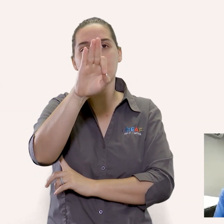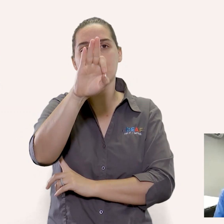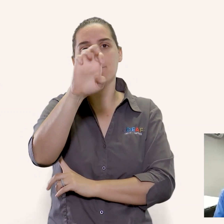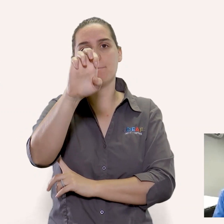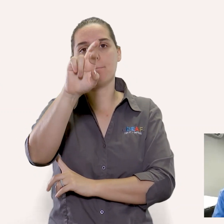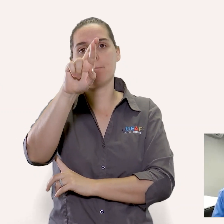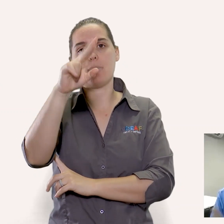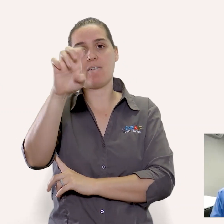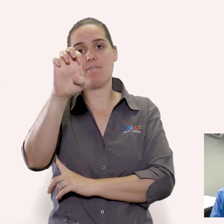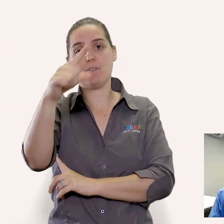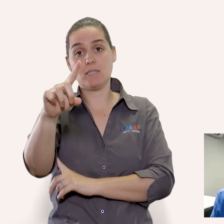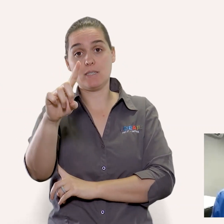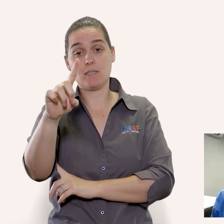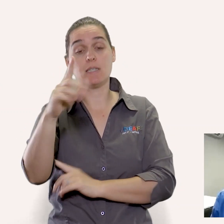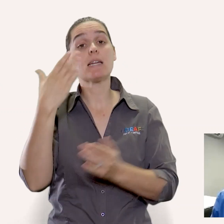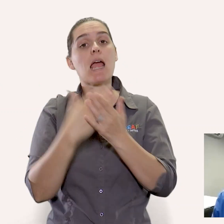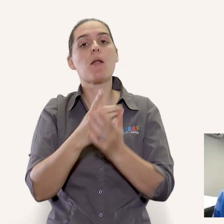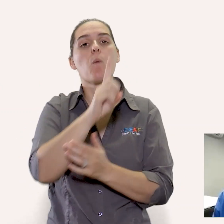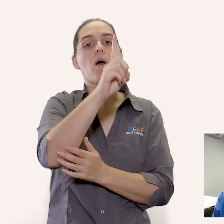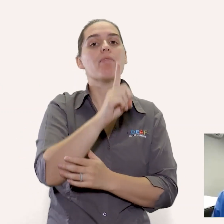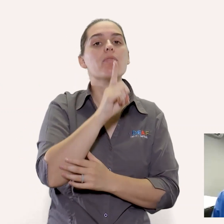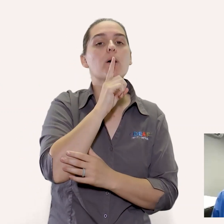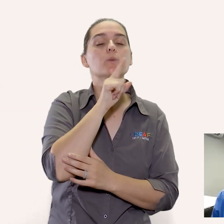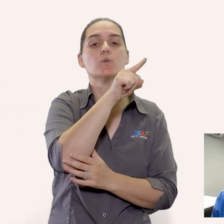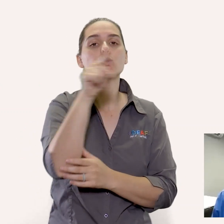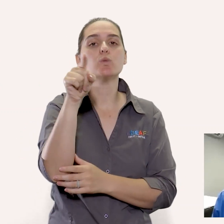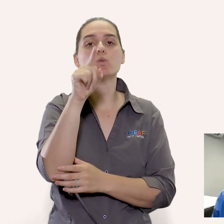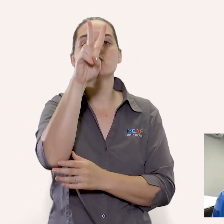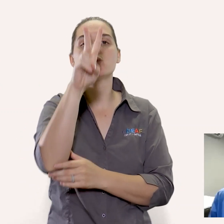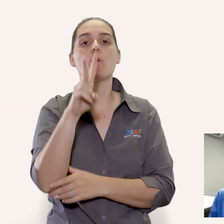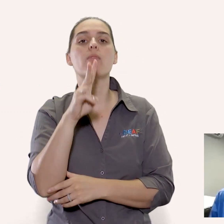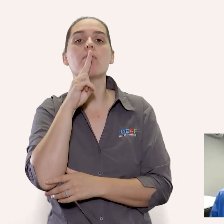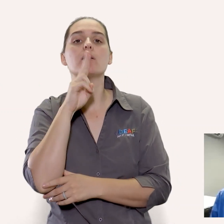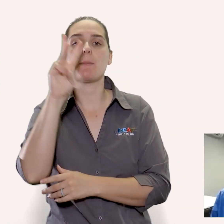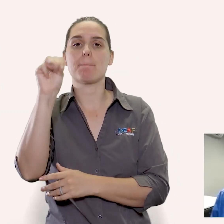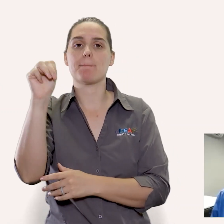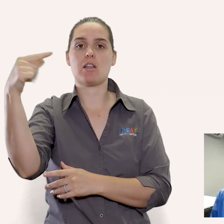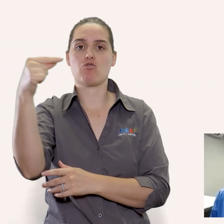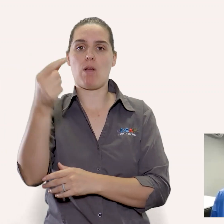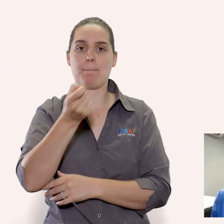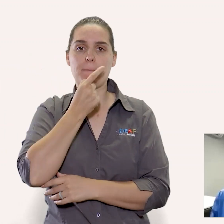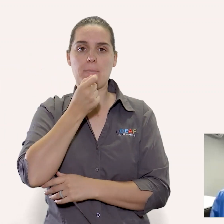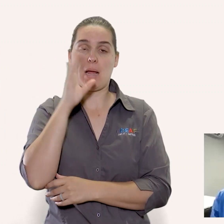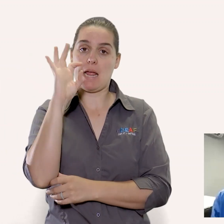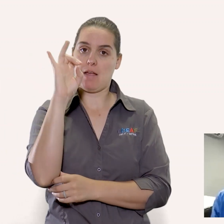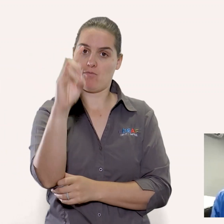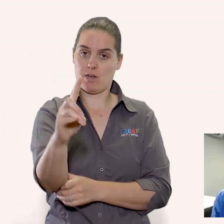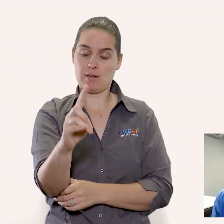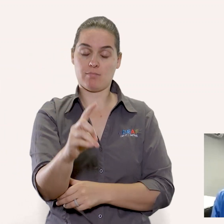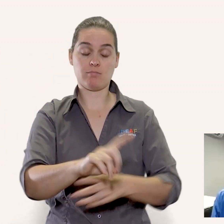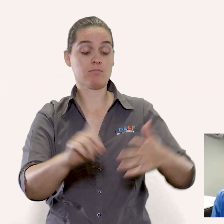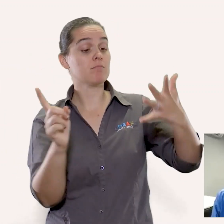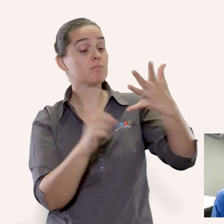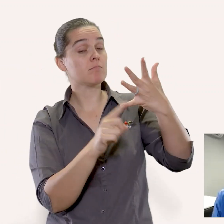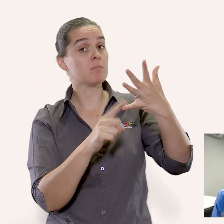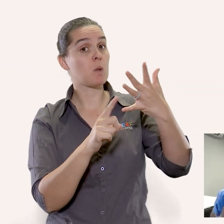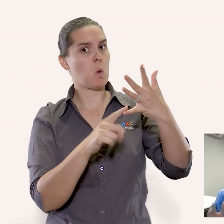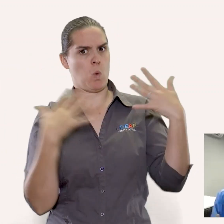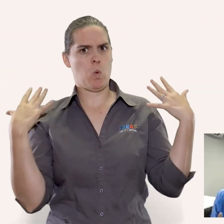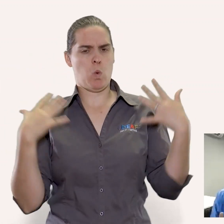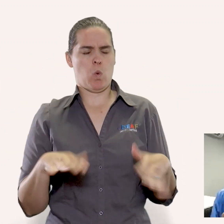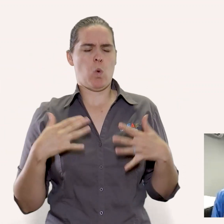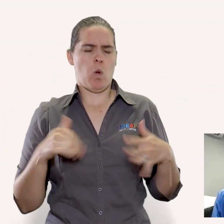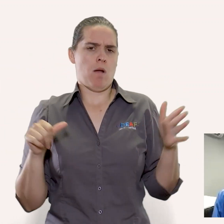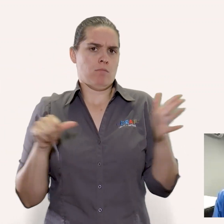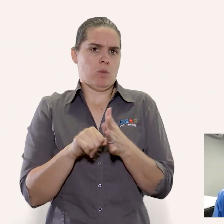you can take a thousand to two thousand milligrams of vitamin c every day then one of the rock stars in the natural